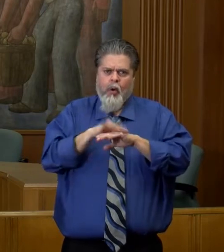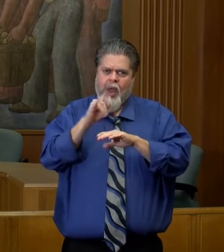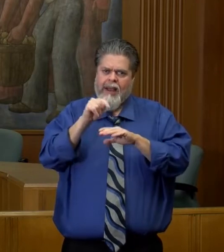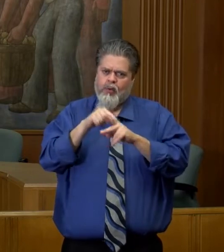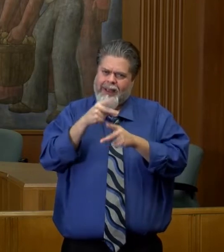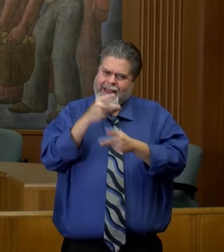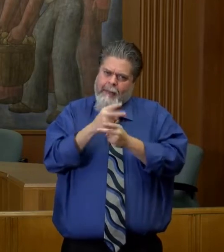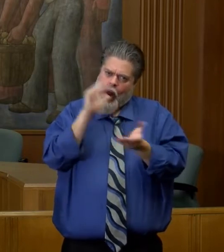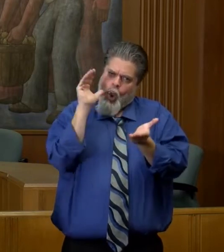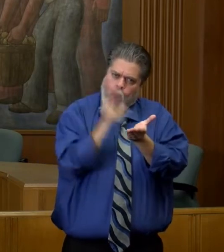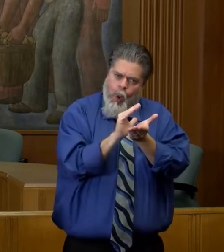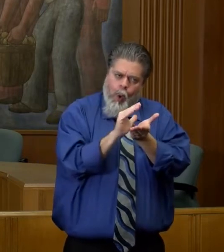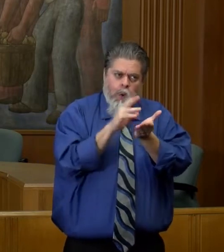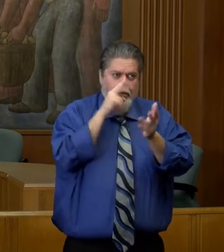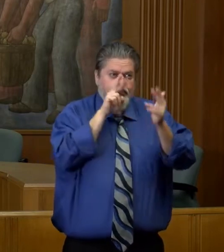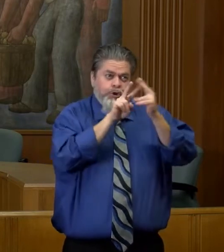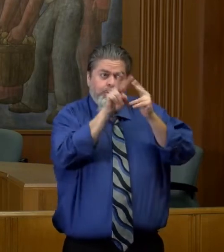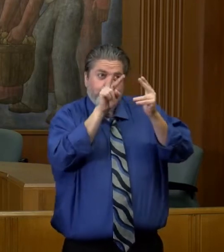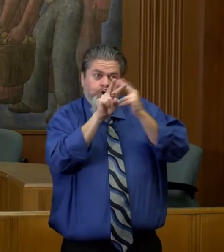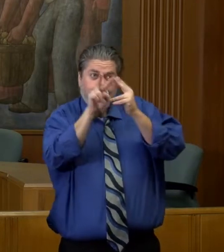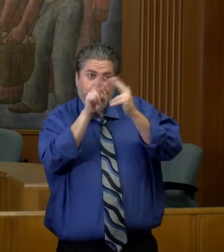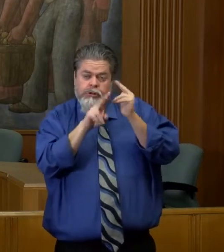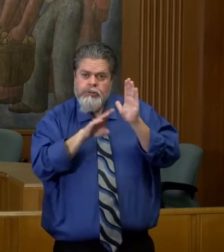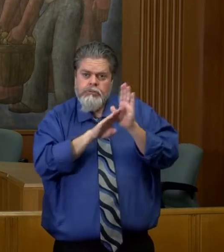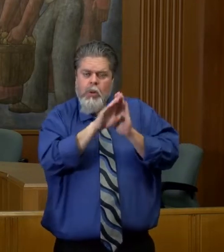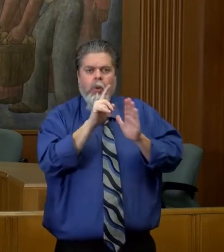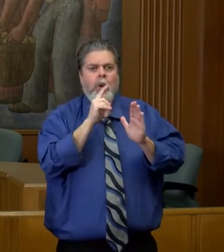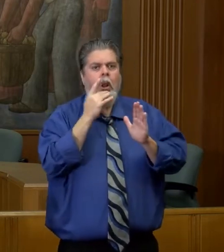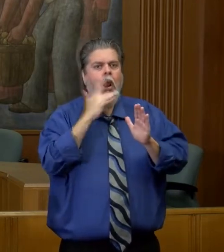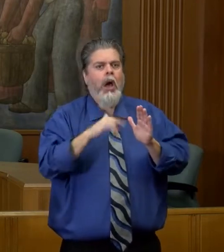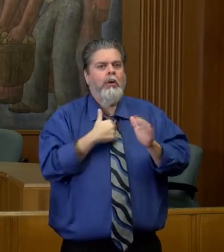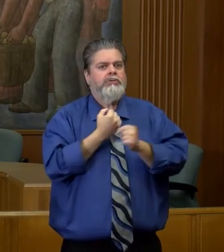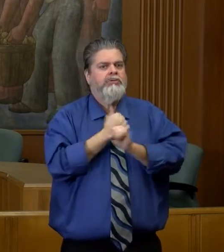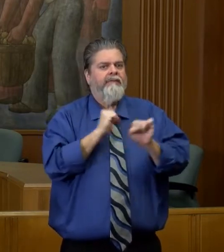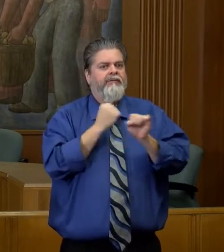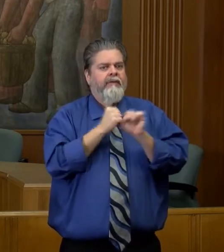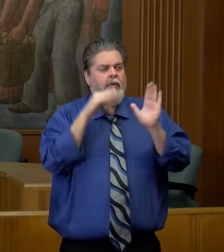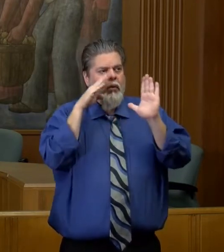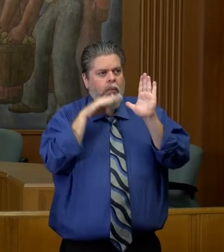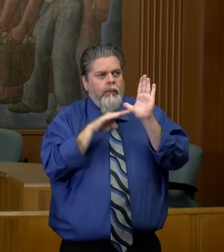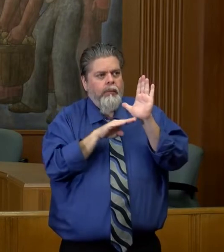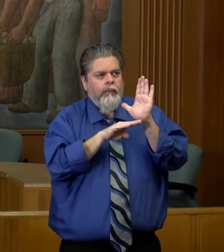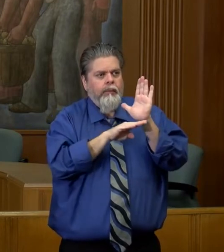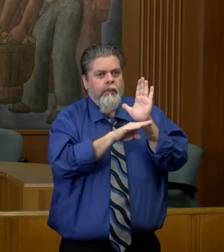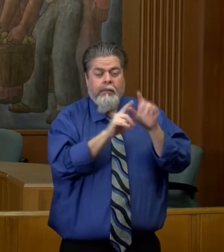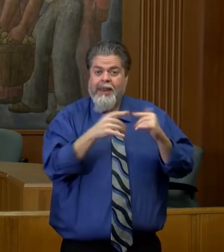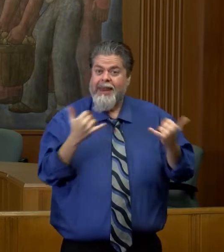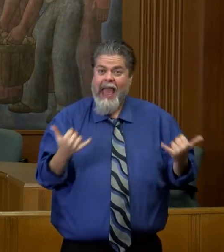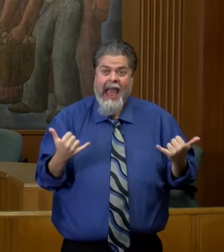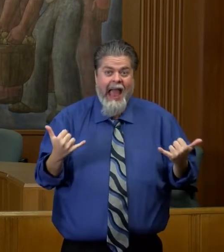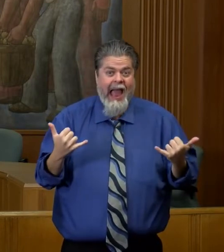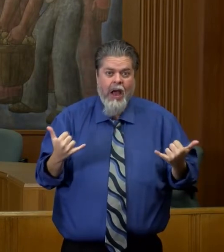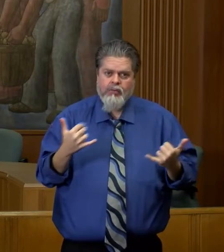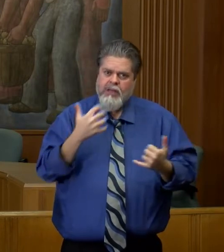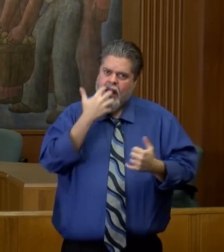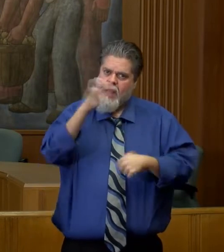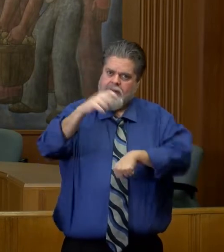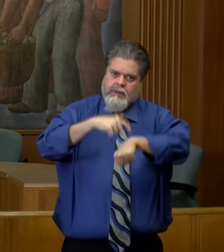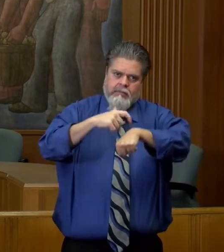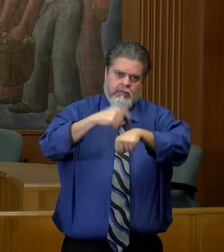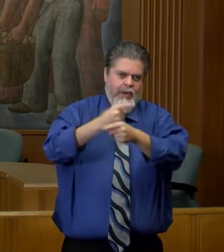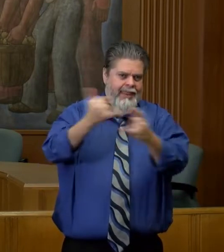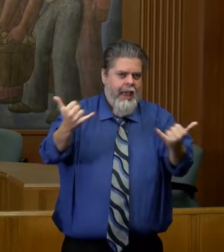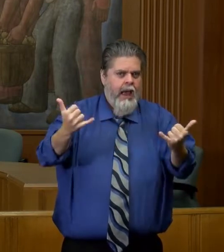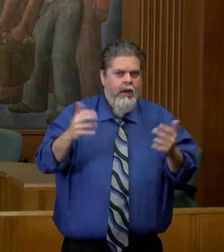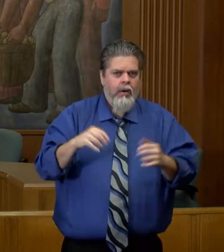we had projections that didn't hold. Well, now, we're really in our Super Bowl right now. And